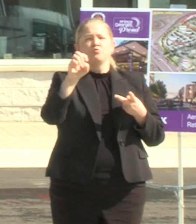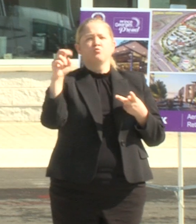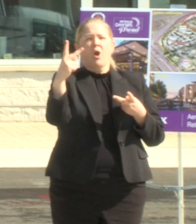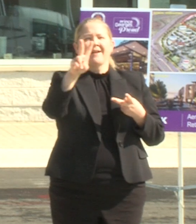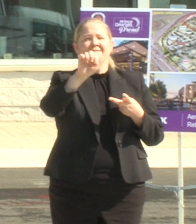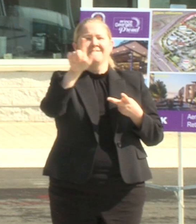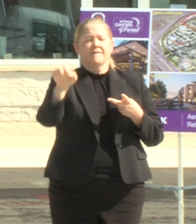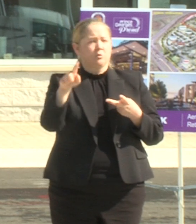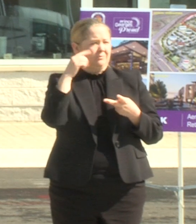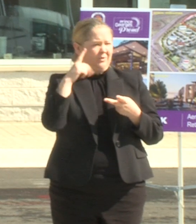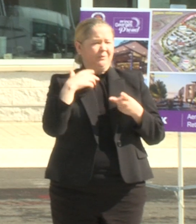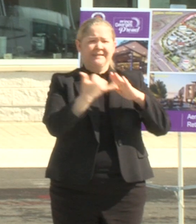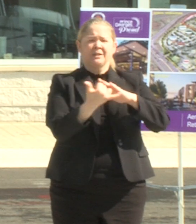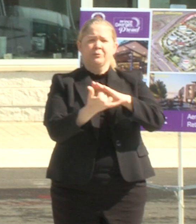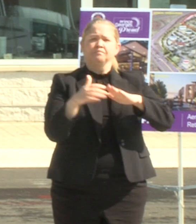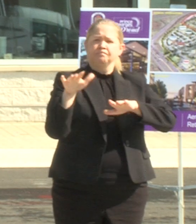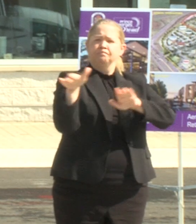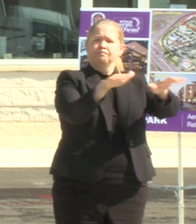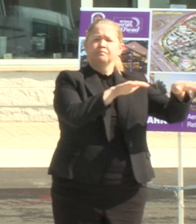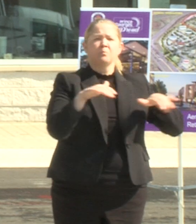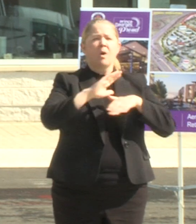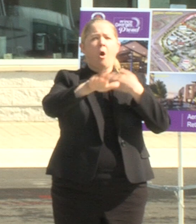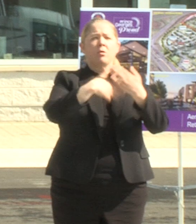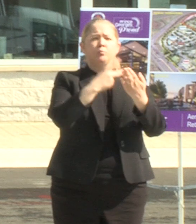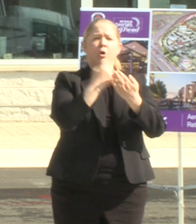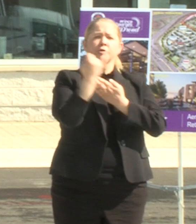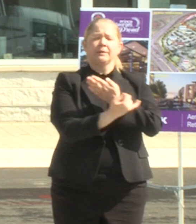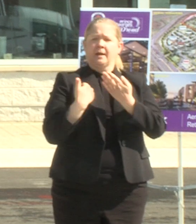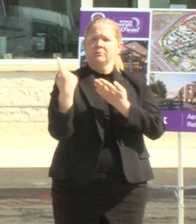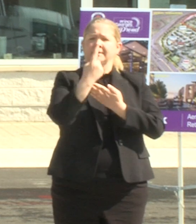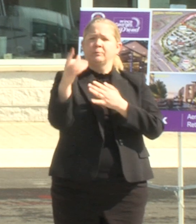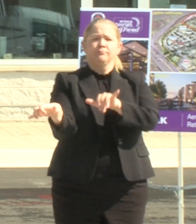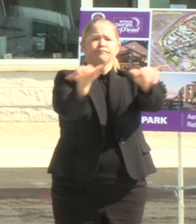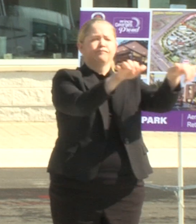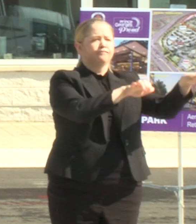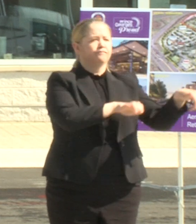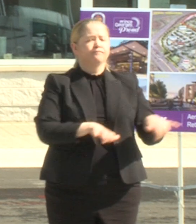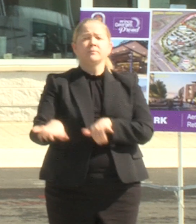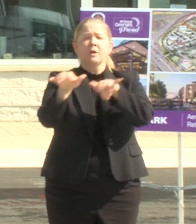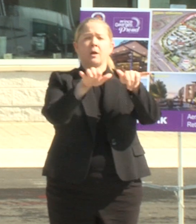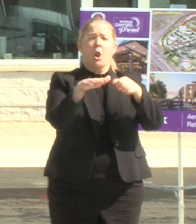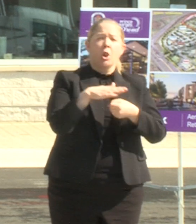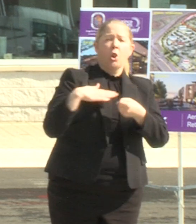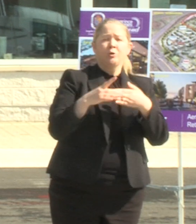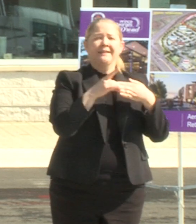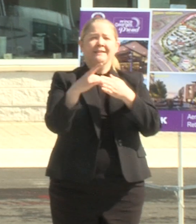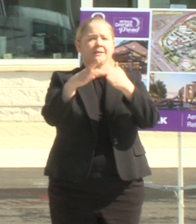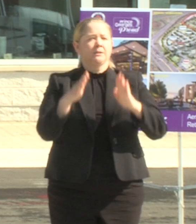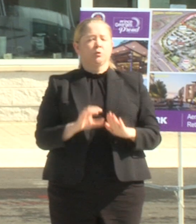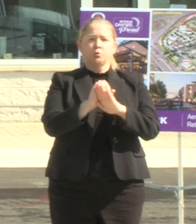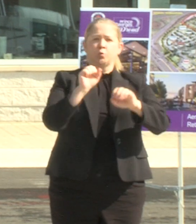across the WMATA system all of these projects have something in common local leaders worked with the